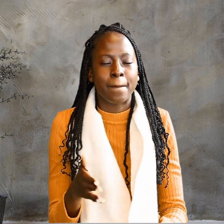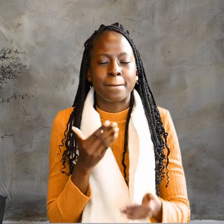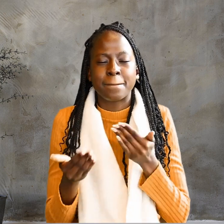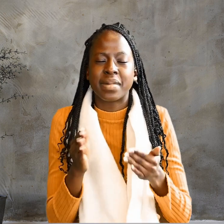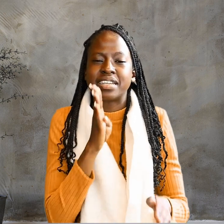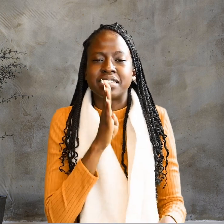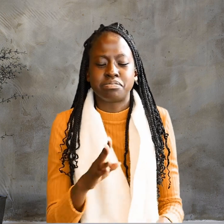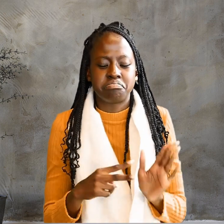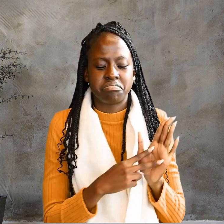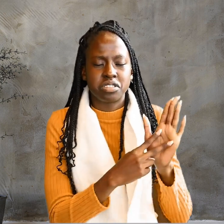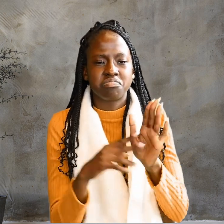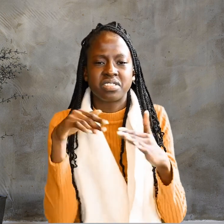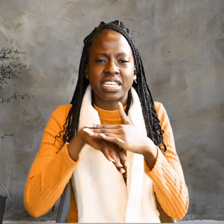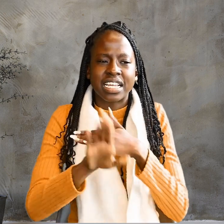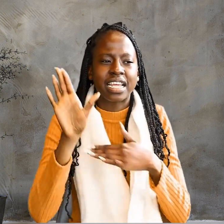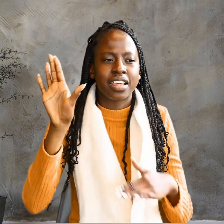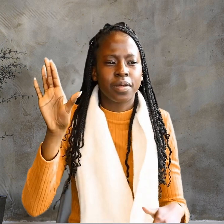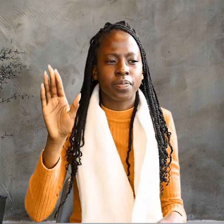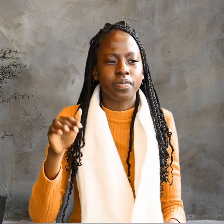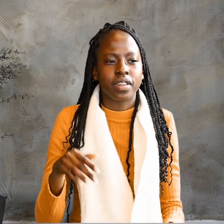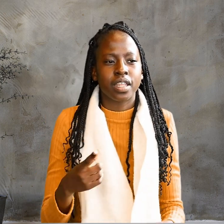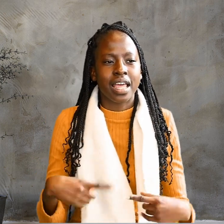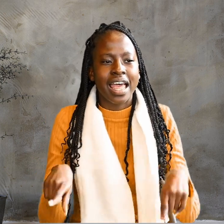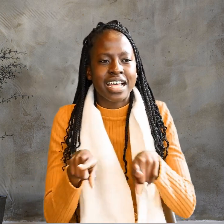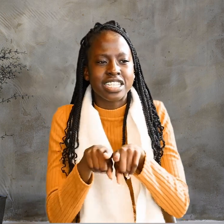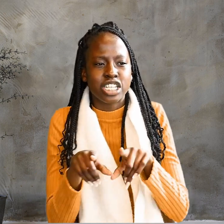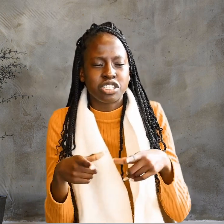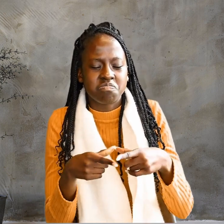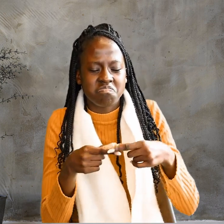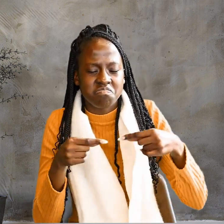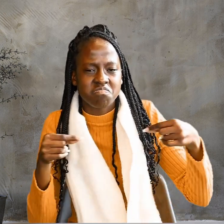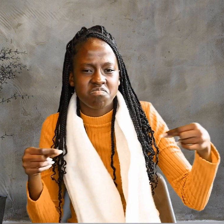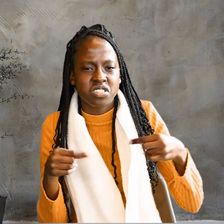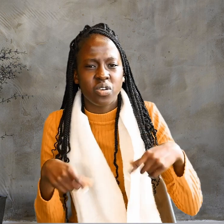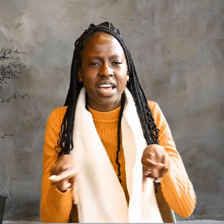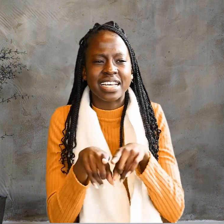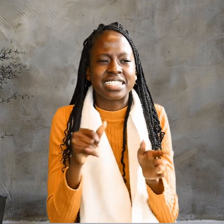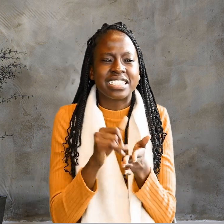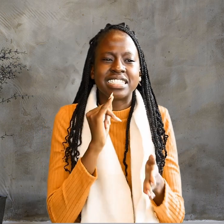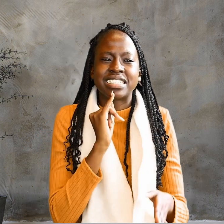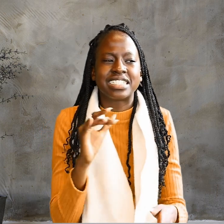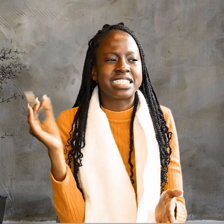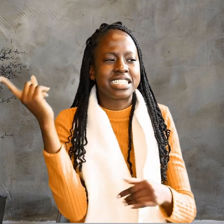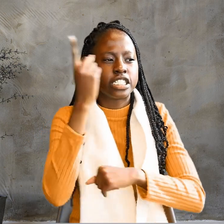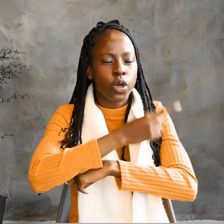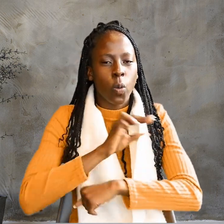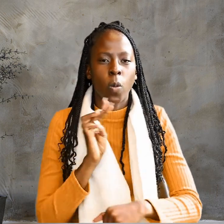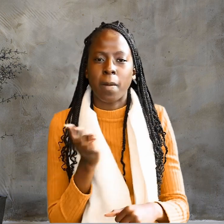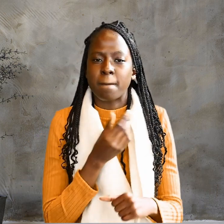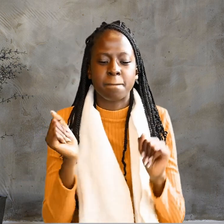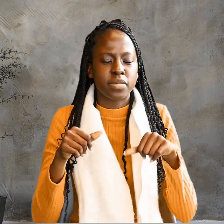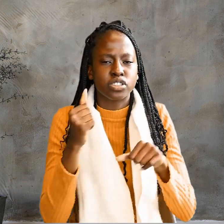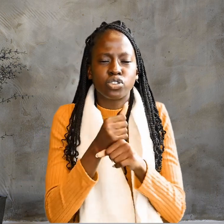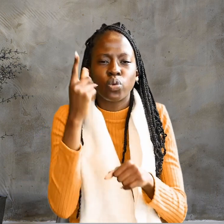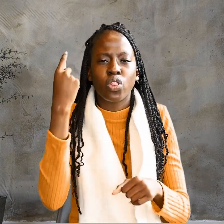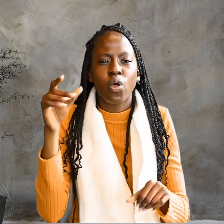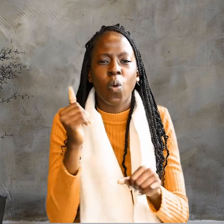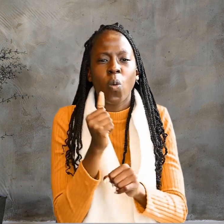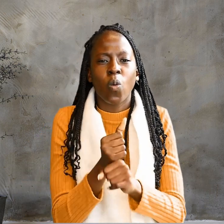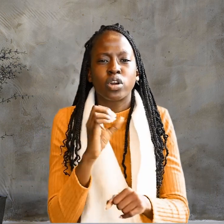displayed in him. As long as it is day, we must do the works of him who sent